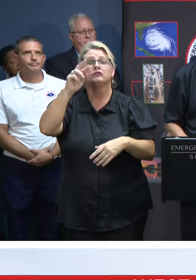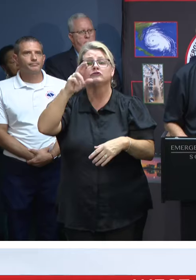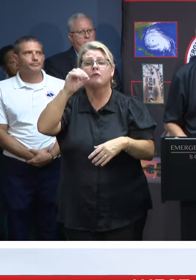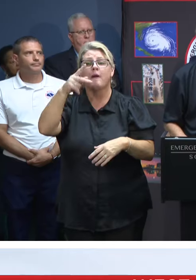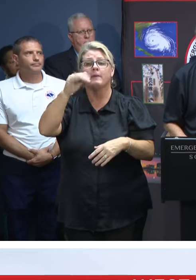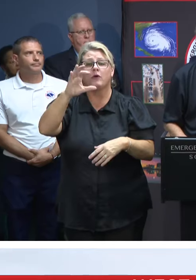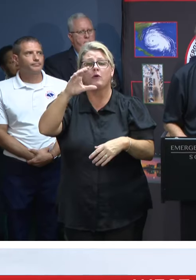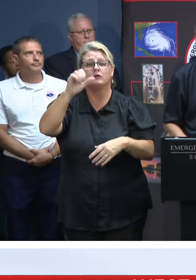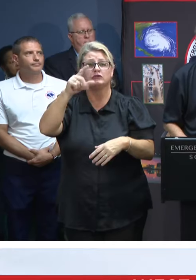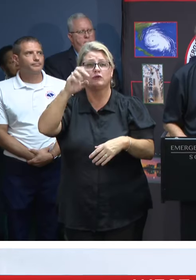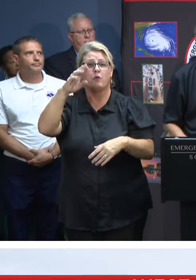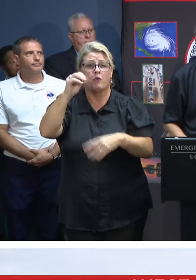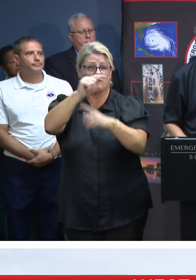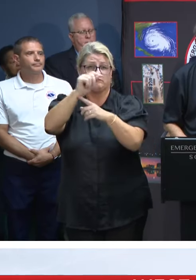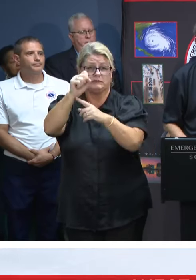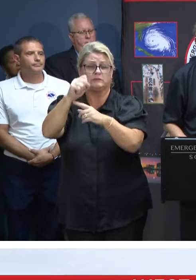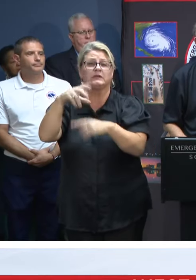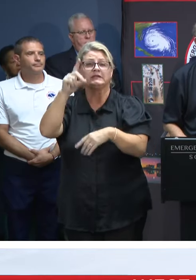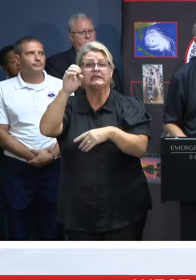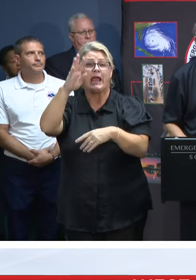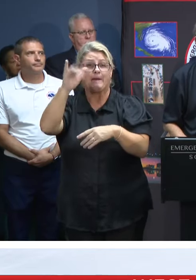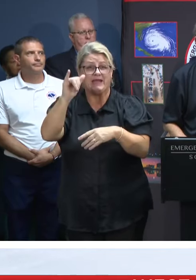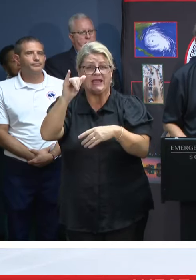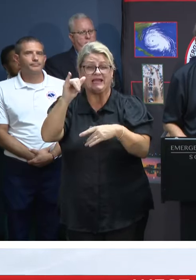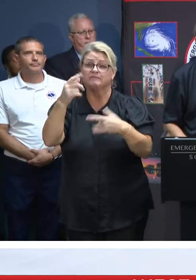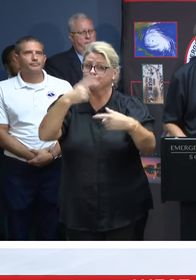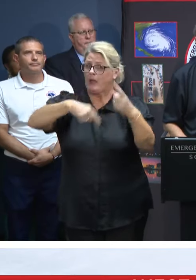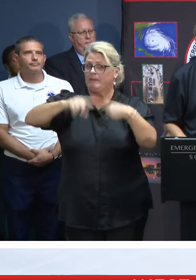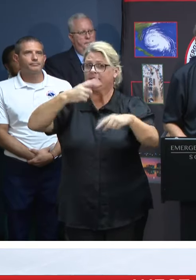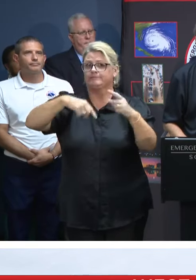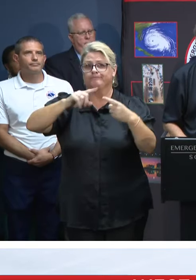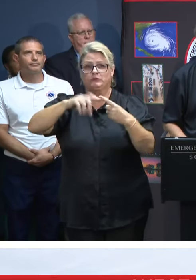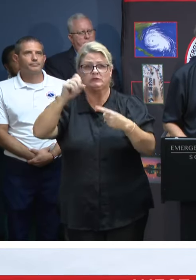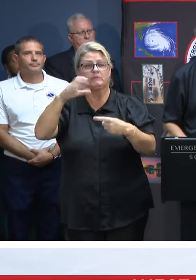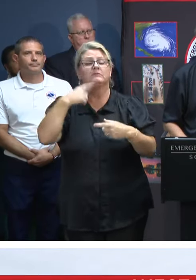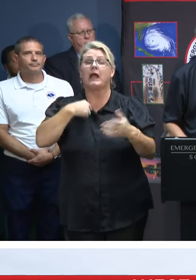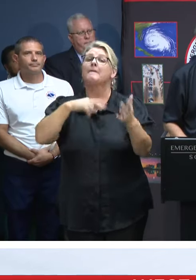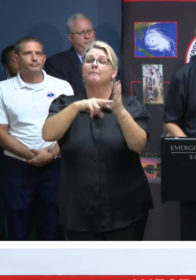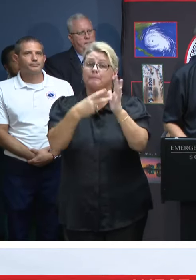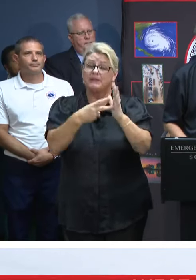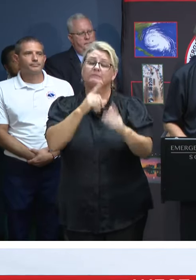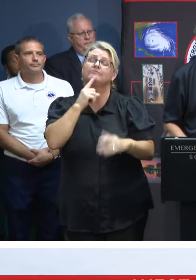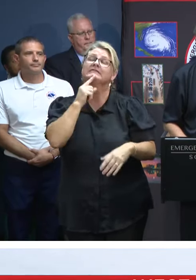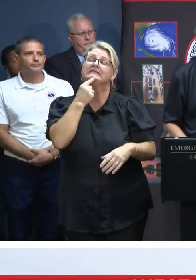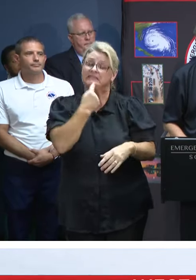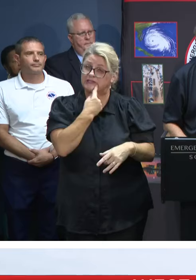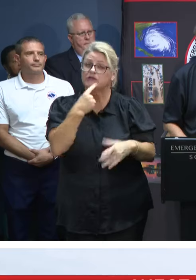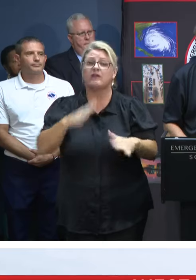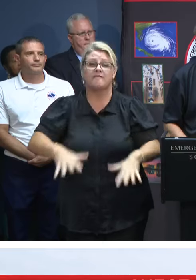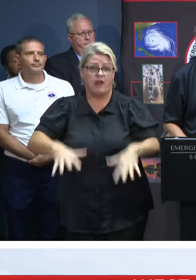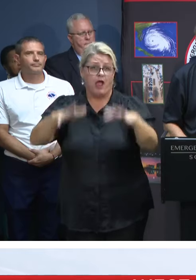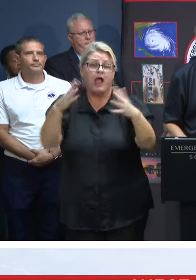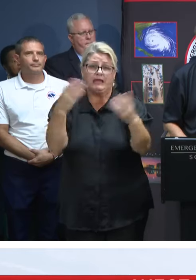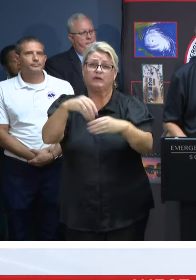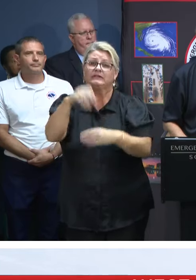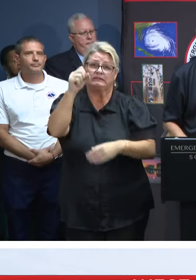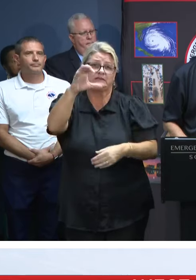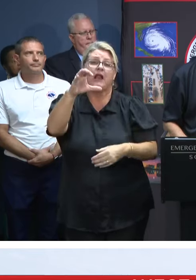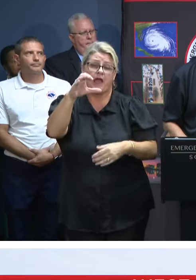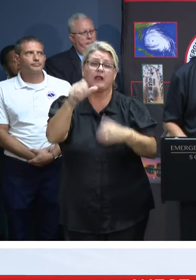is certainly on its way here, and we cannot stress enough how serious the flooding threat is here in South Carolina.